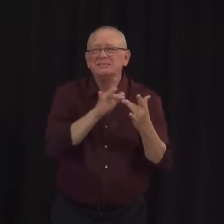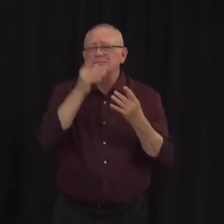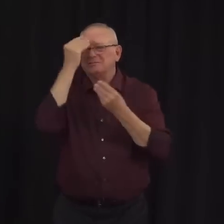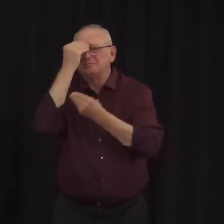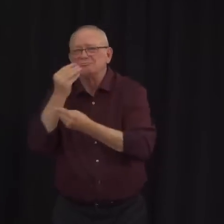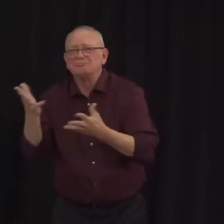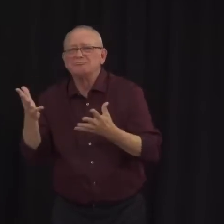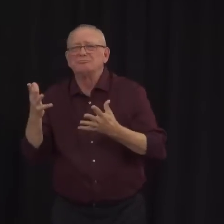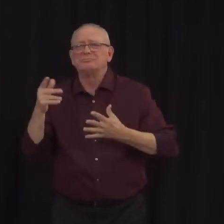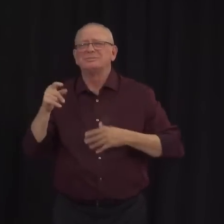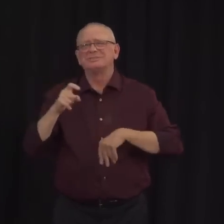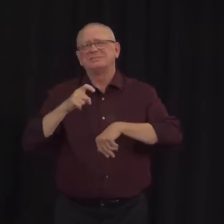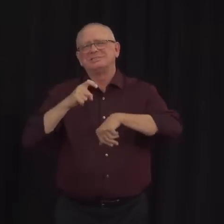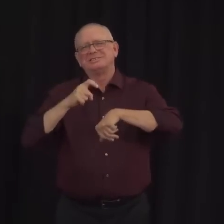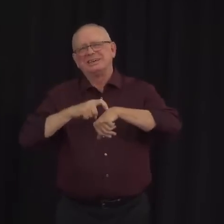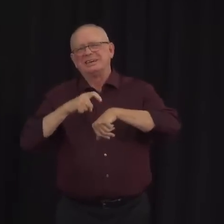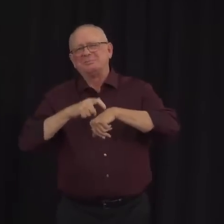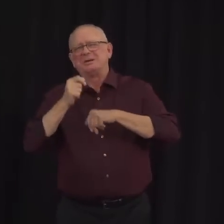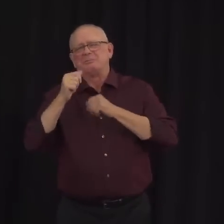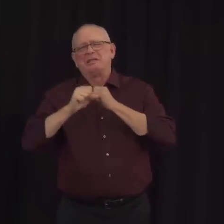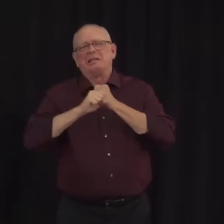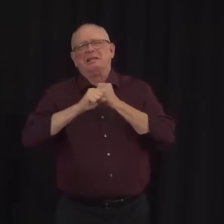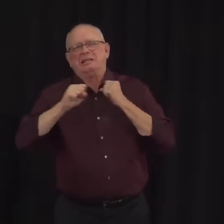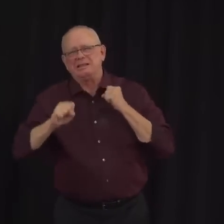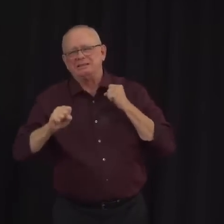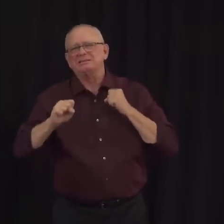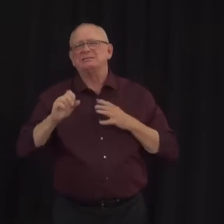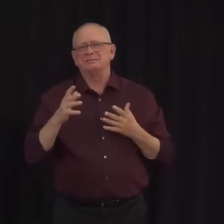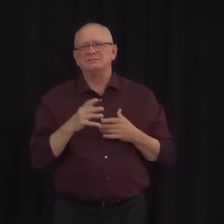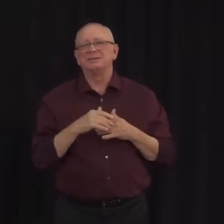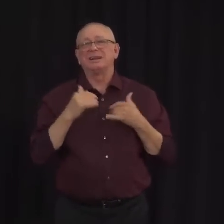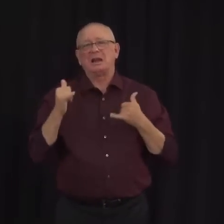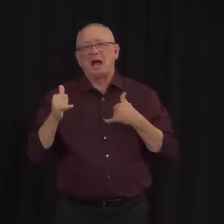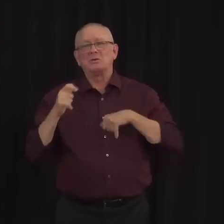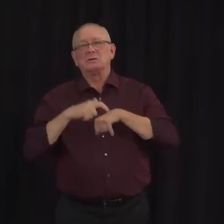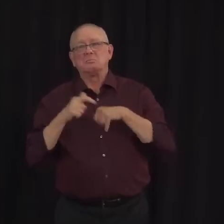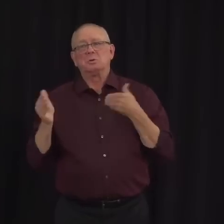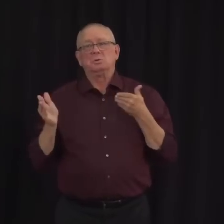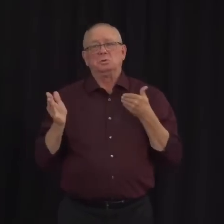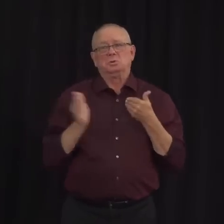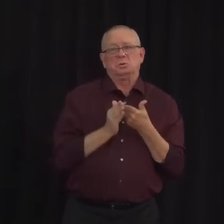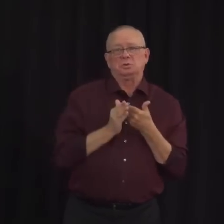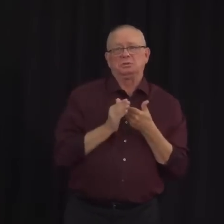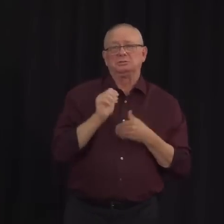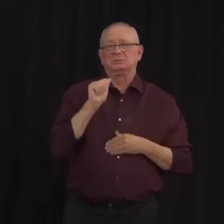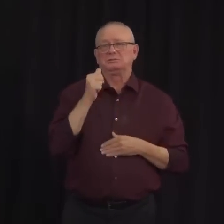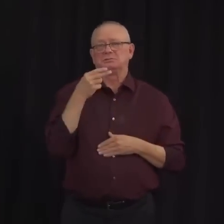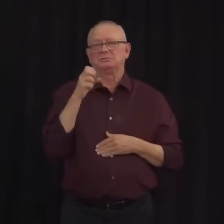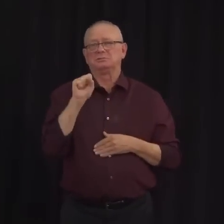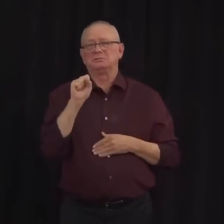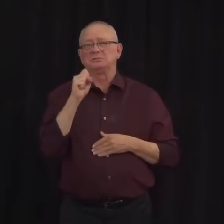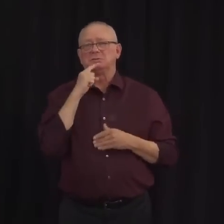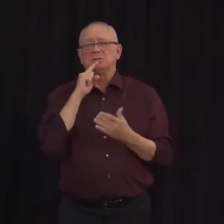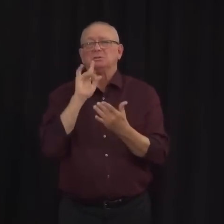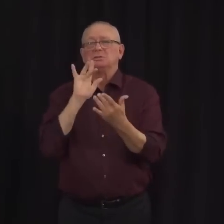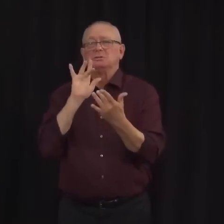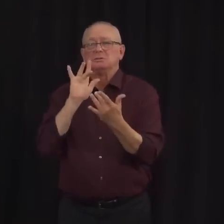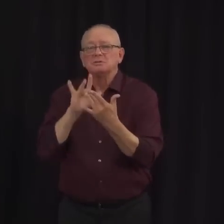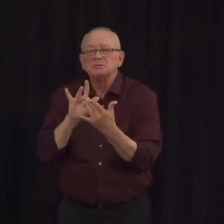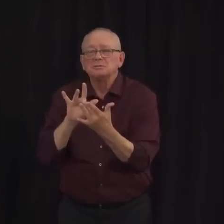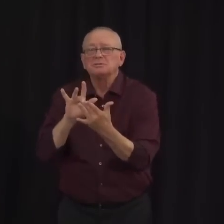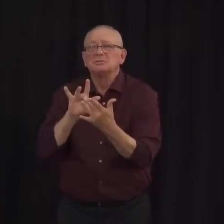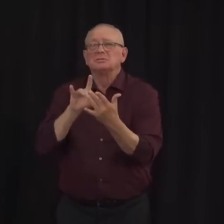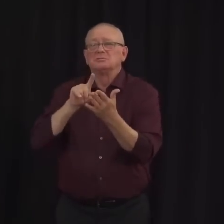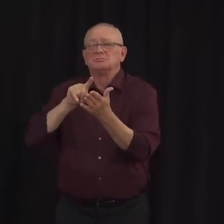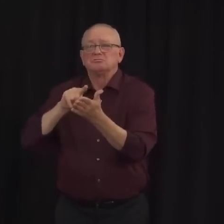That gap has been closed and I've been told by Alberta Health Services that contact tracing now is able to be completed the